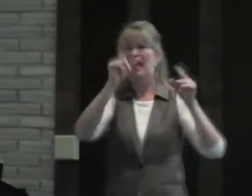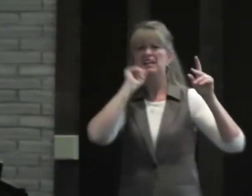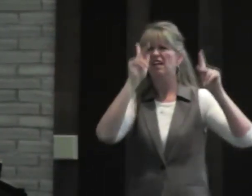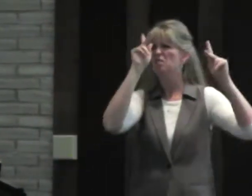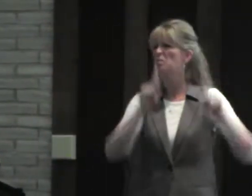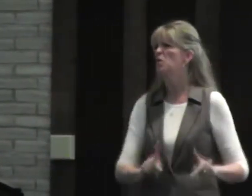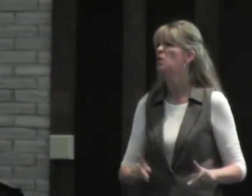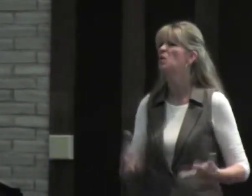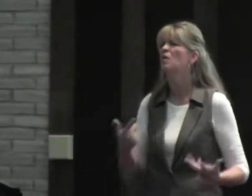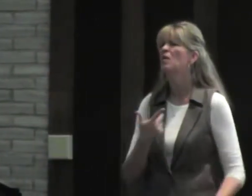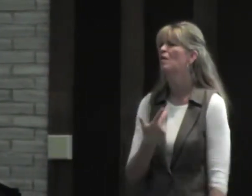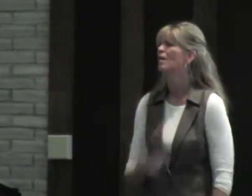I was talking to.